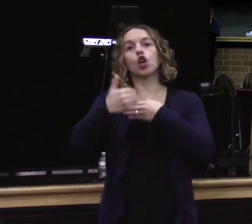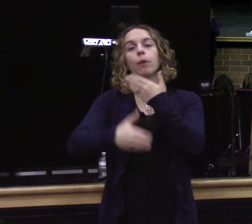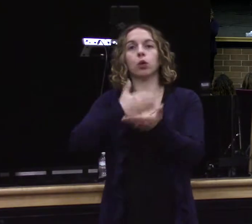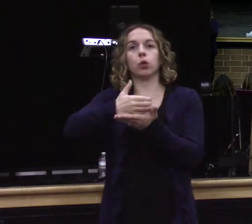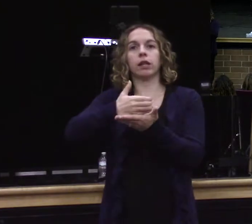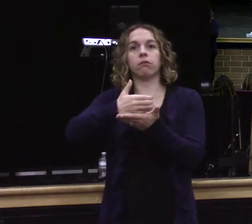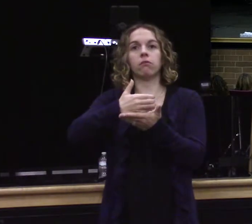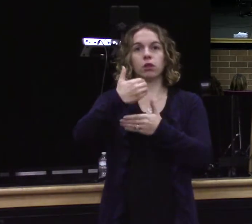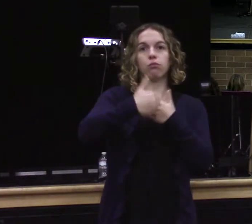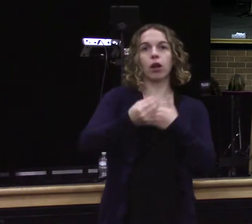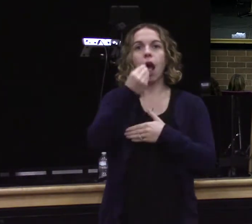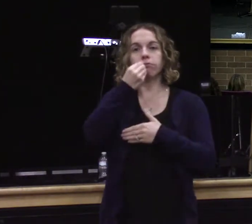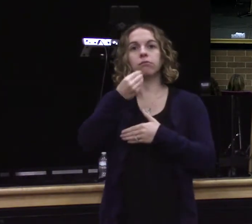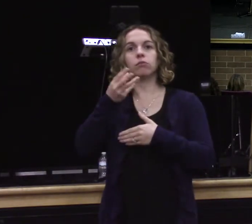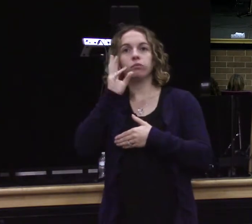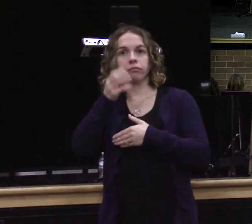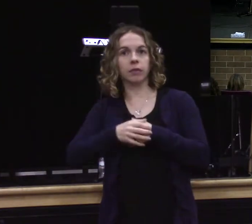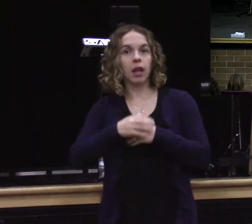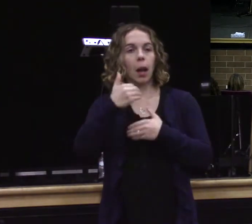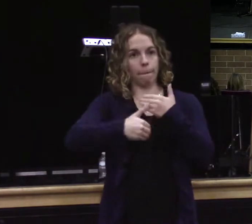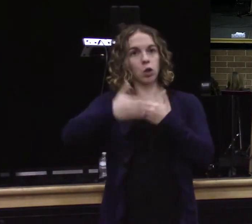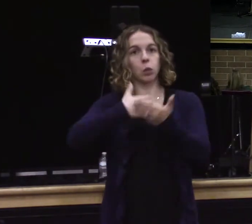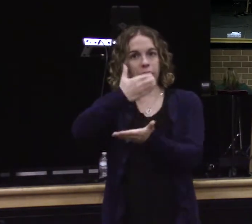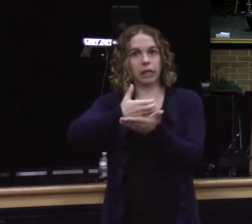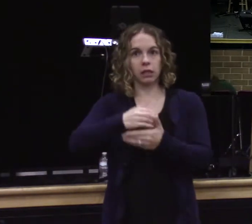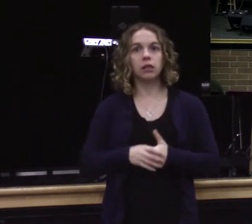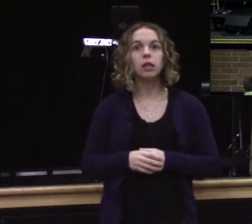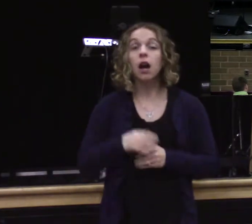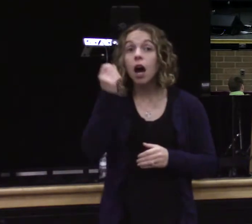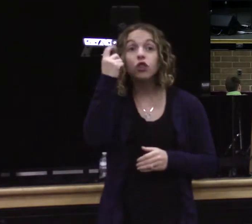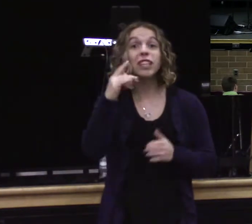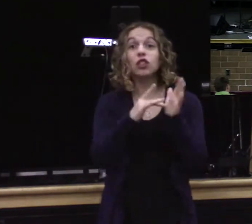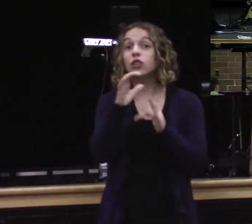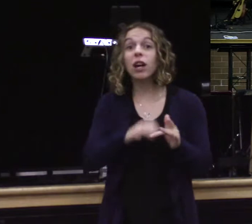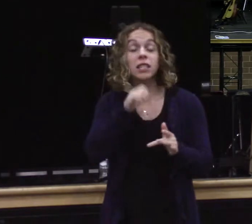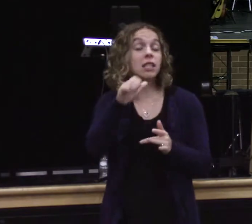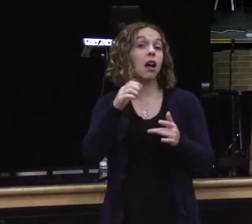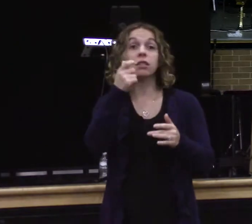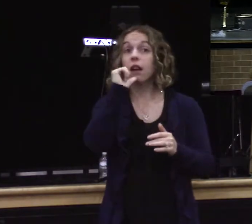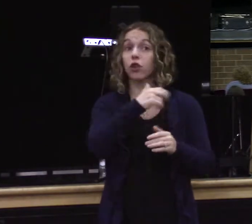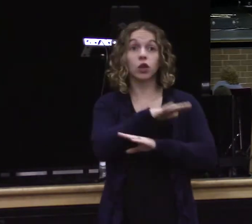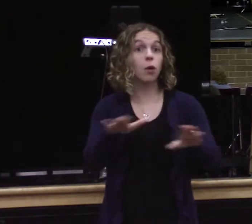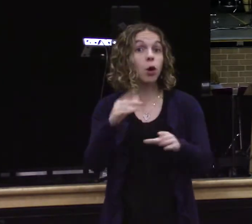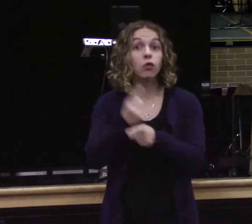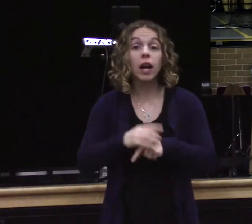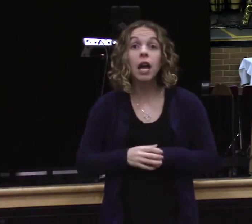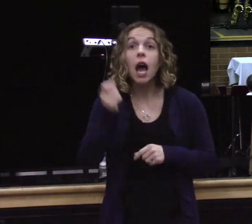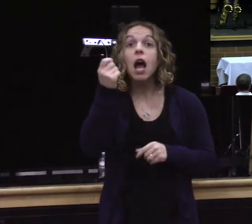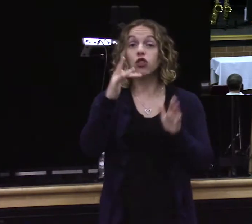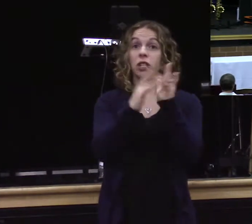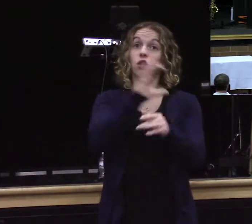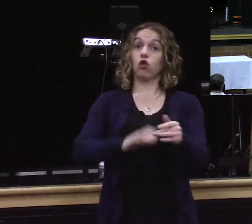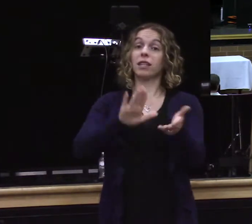that the work of Christ is finished. How many people know he's not suffering anymore? How many people know that he died